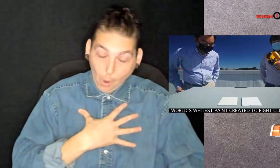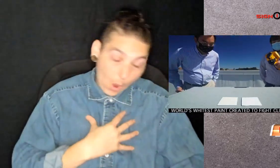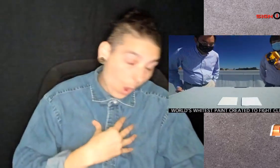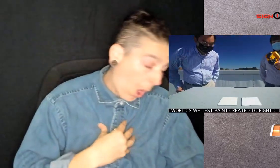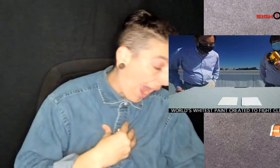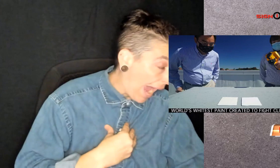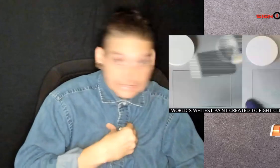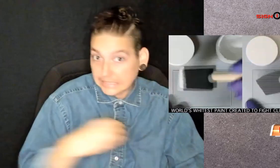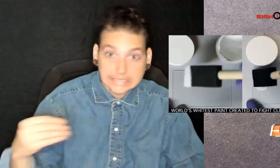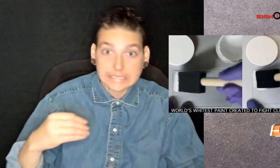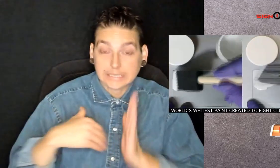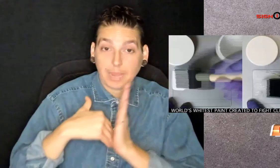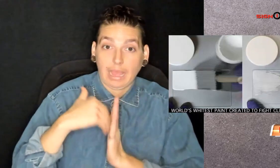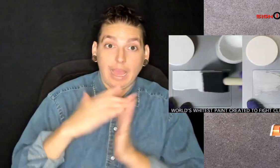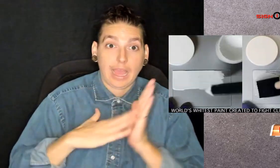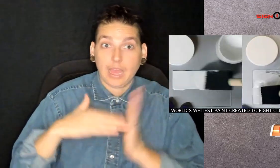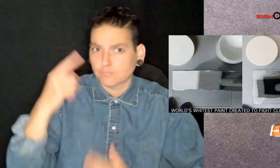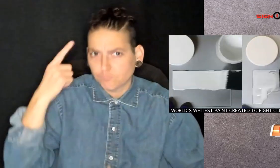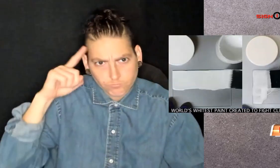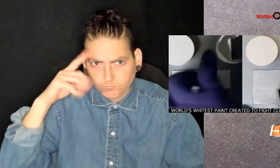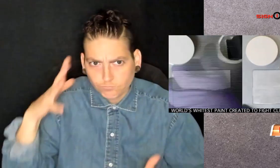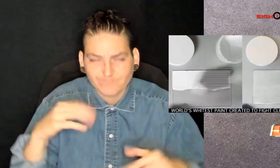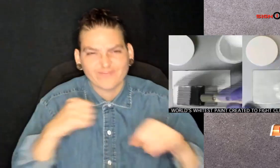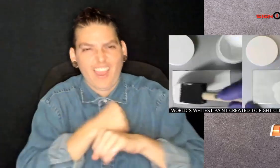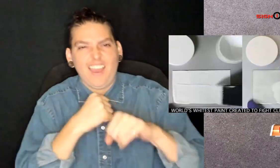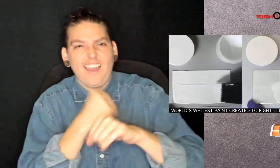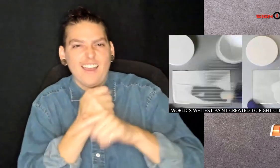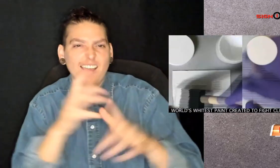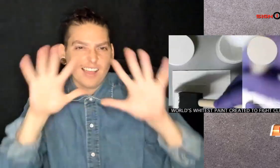and it could help fight climate change.